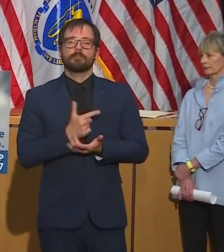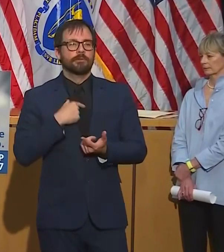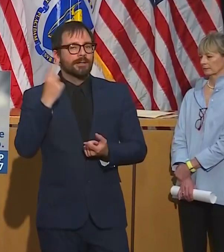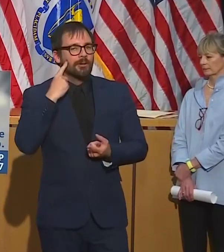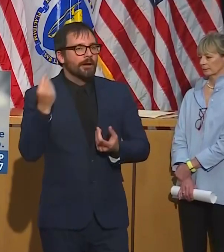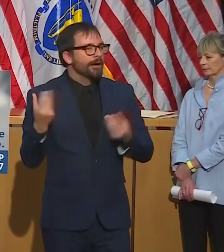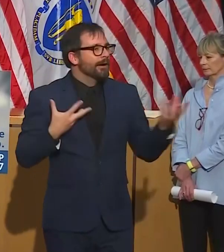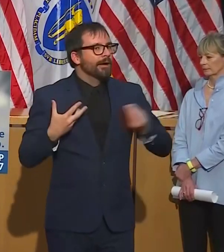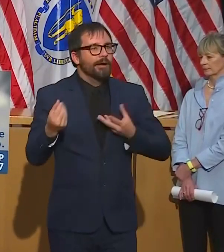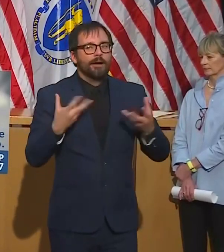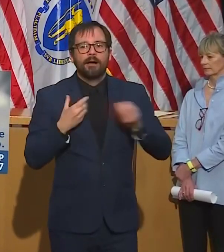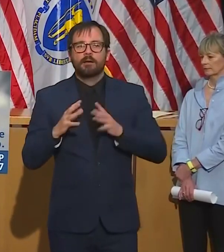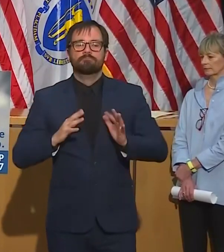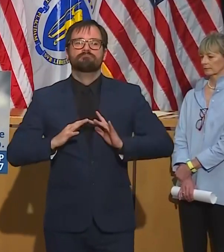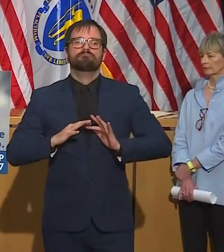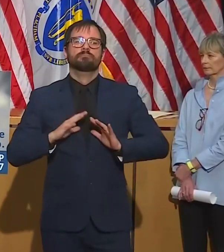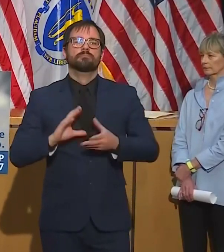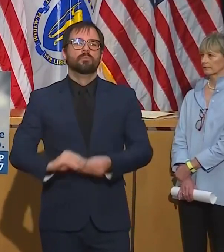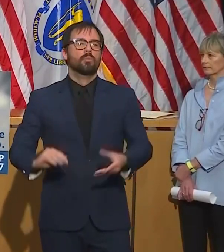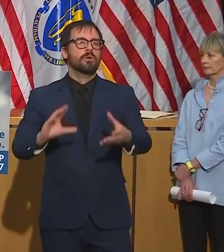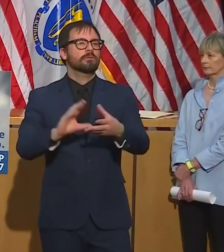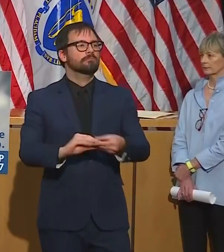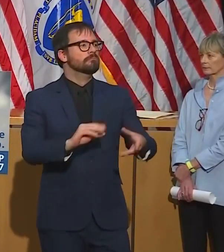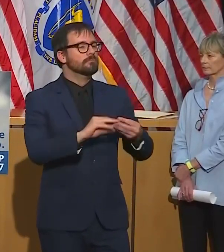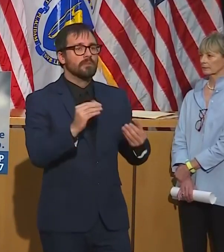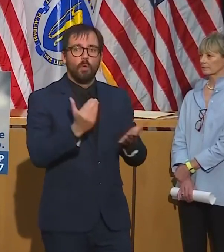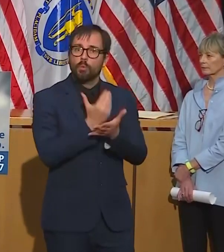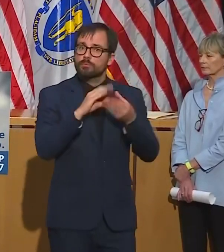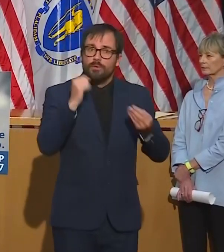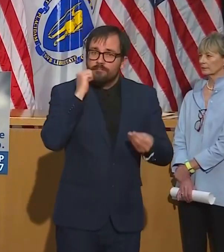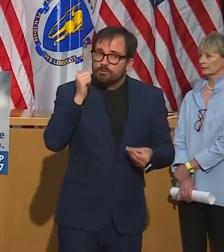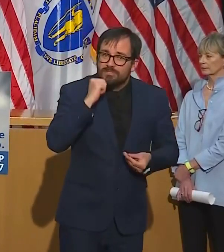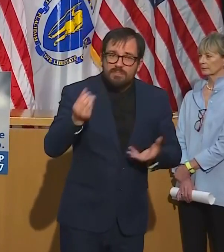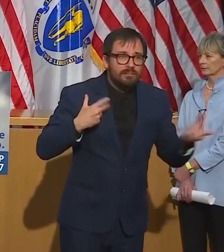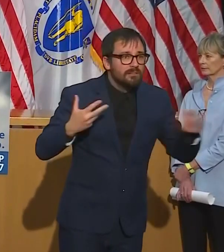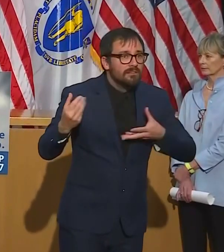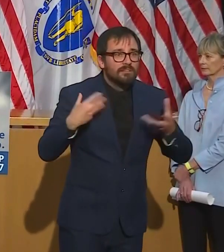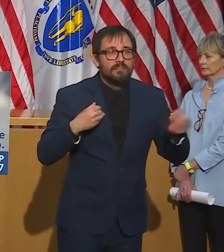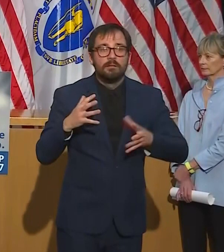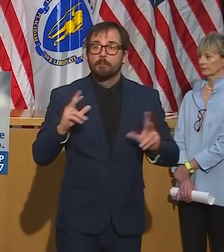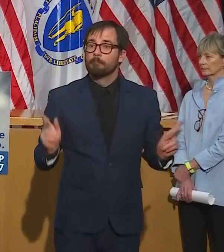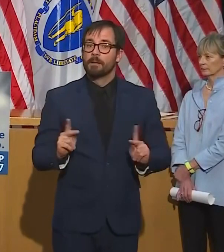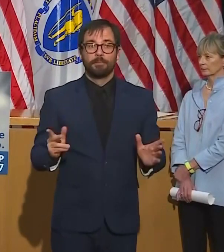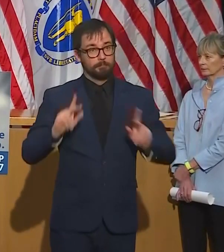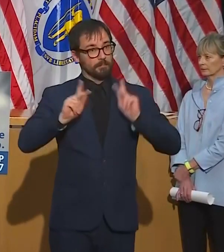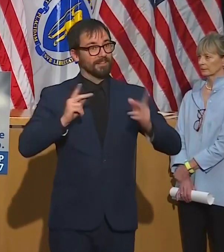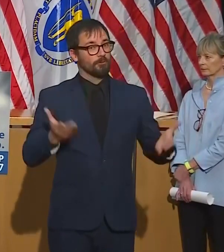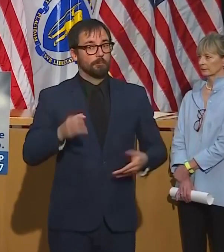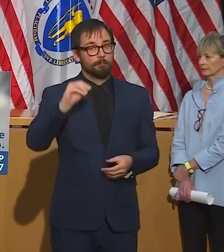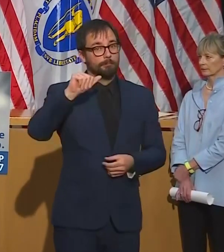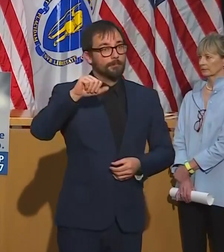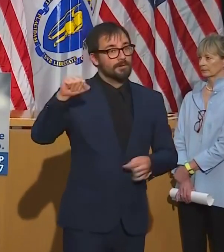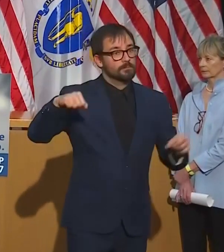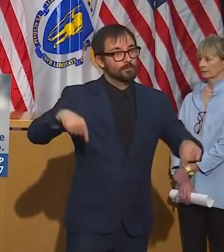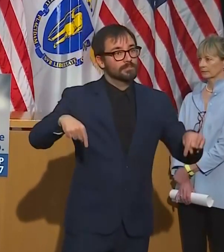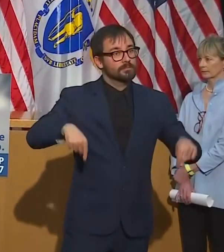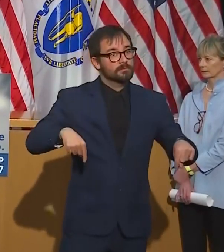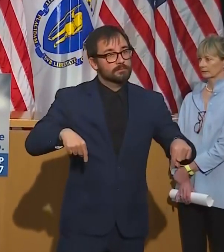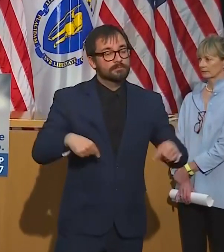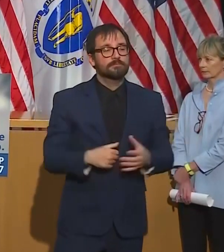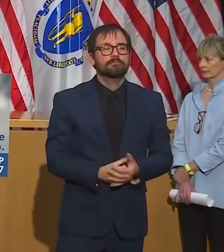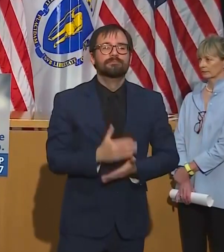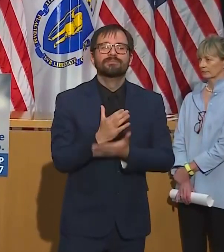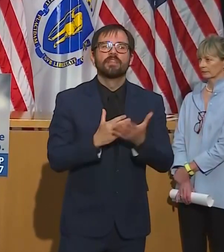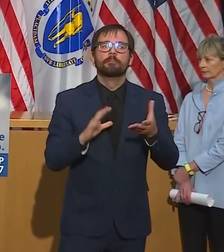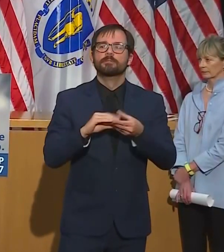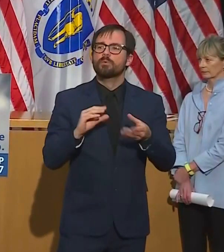what's being done by our residents here in Massachusetts to help one another. The stories are terrific. They're hard to hear because they